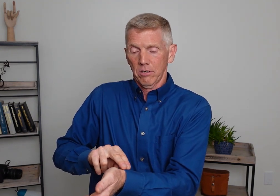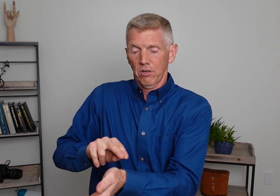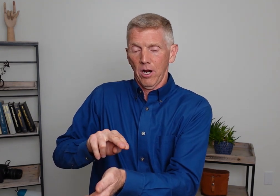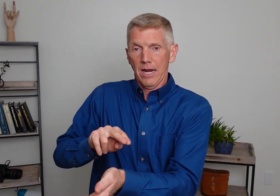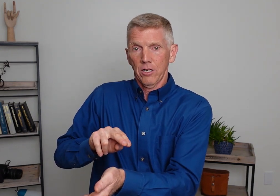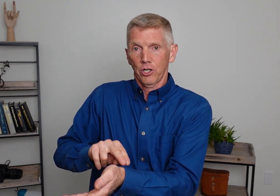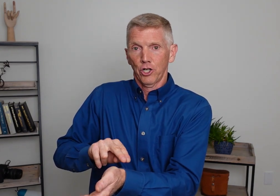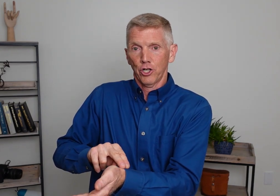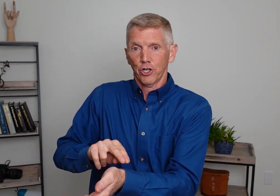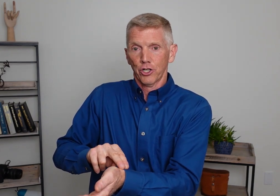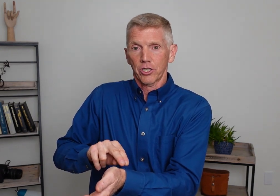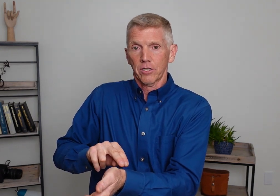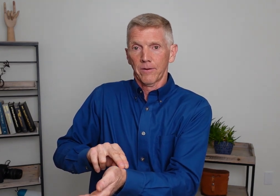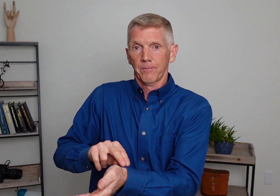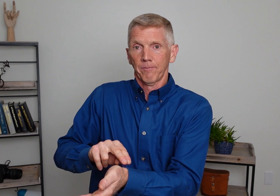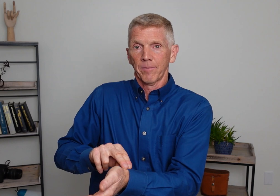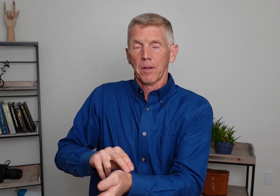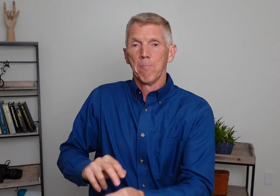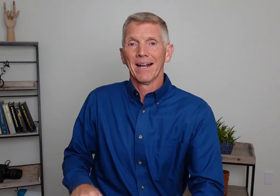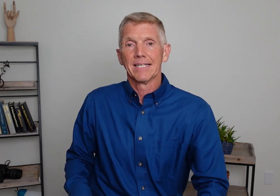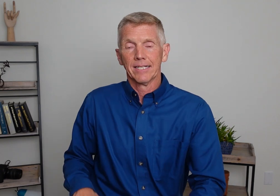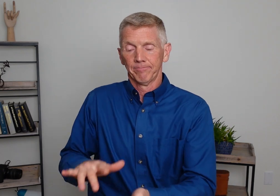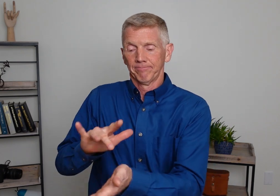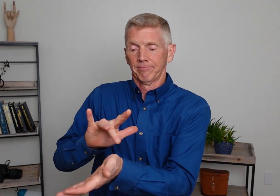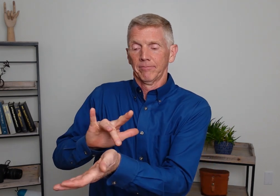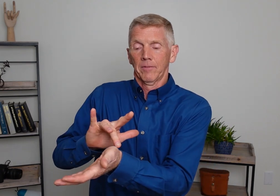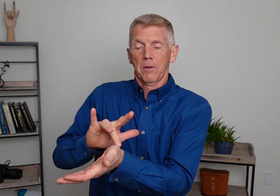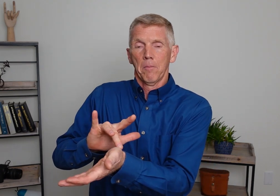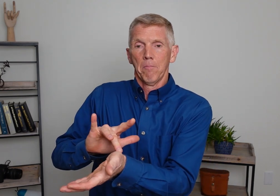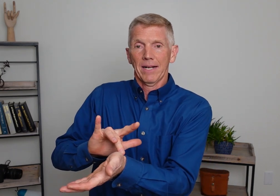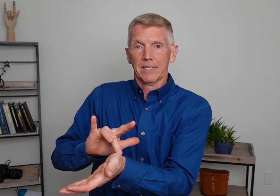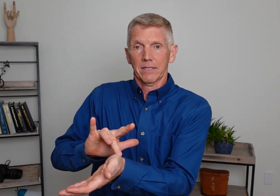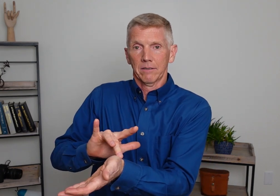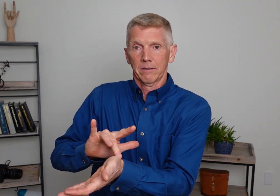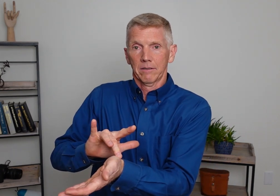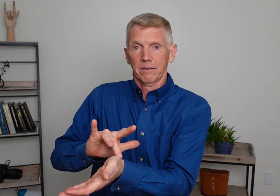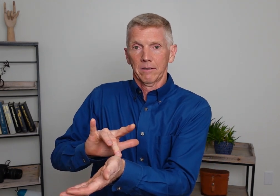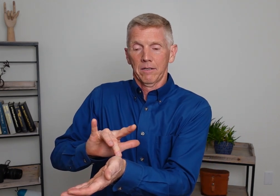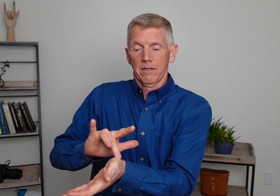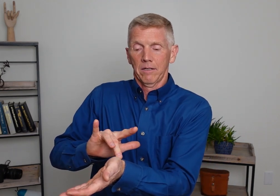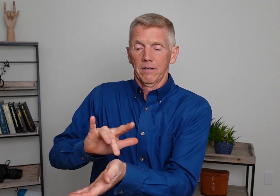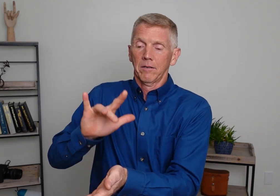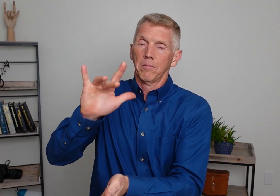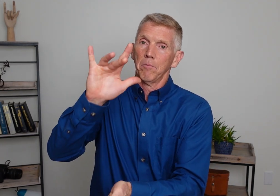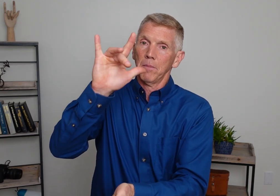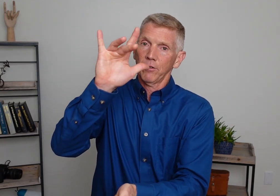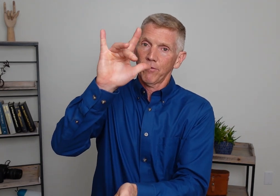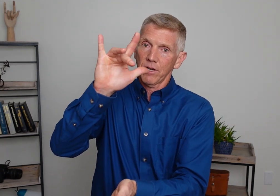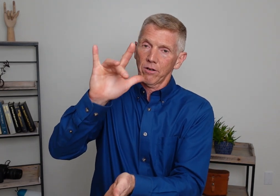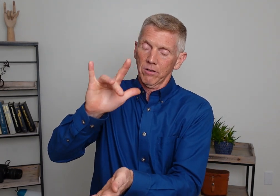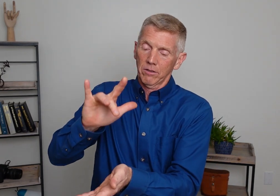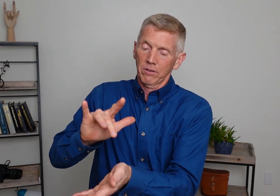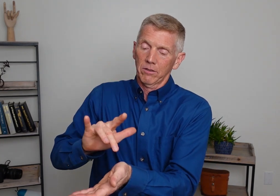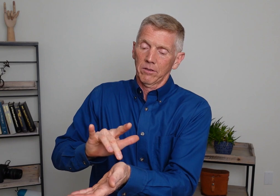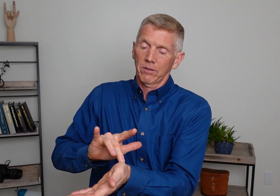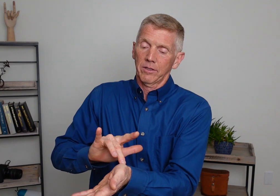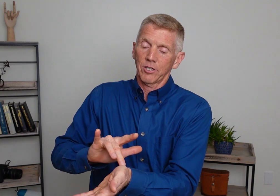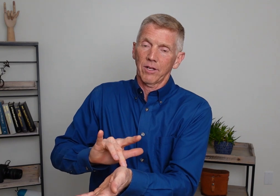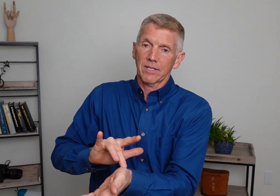Right. Nurse. Medicine. Medicine. Middle finger. Touching that